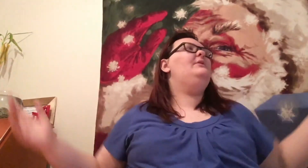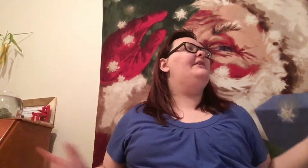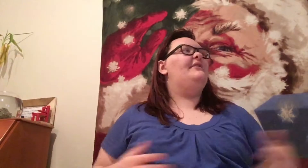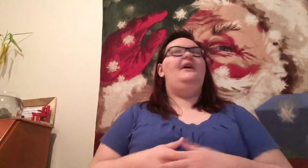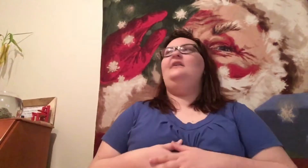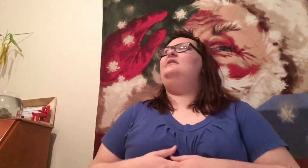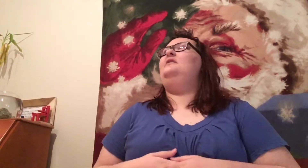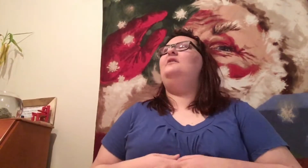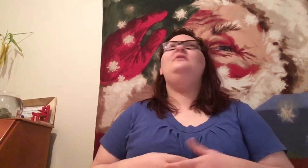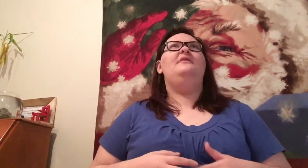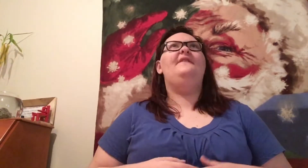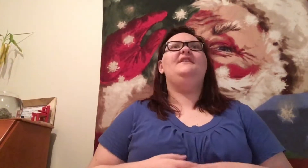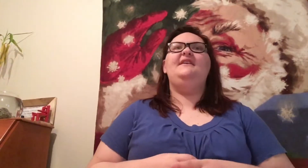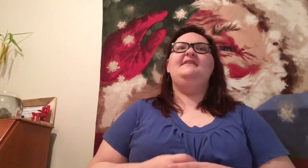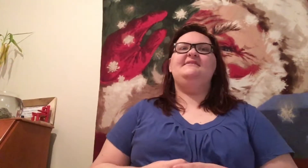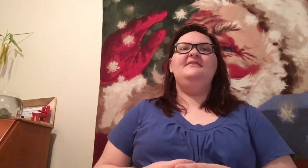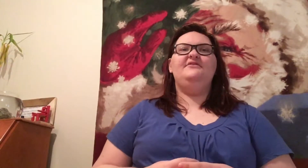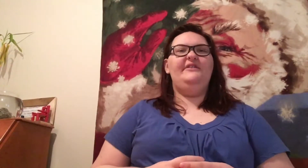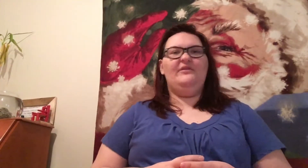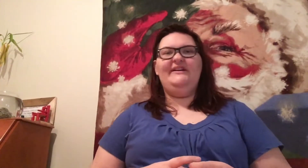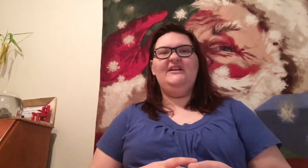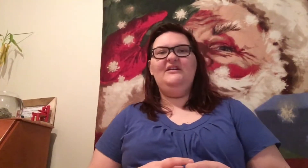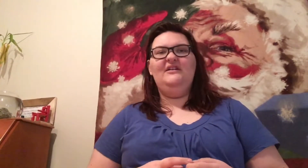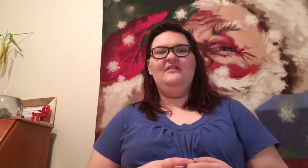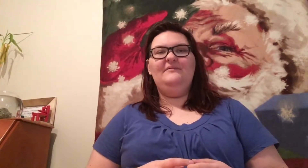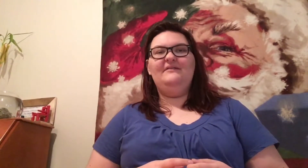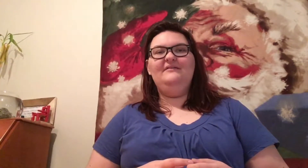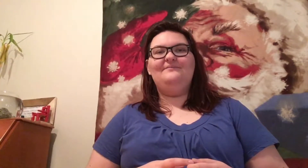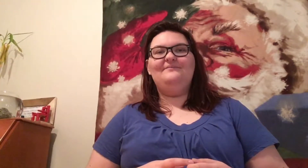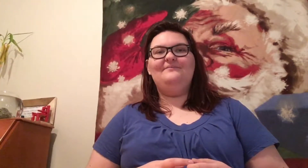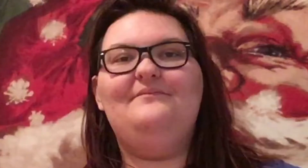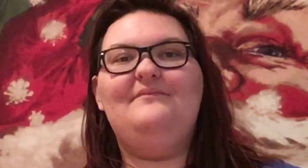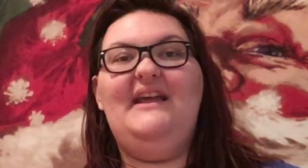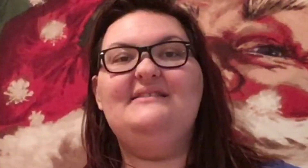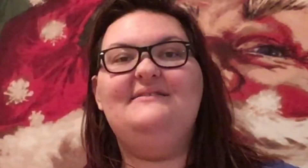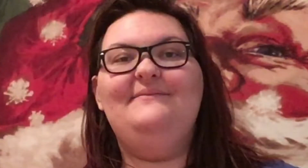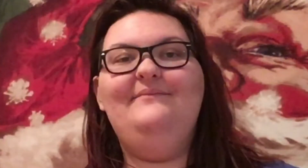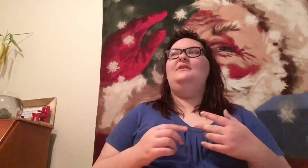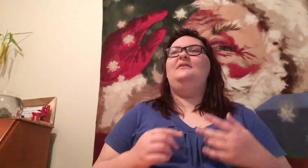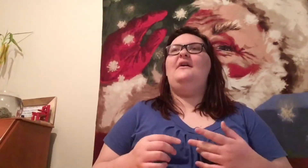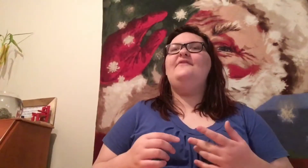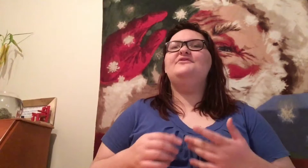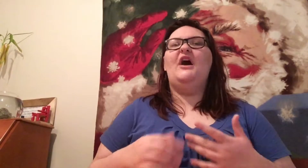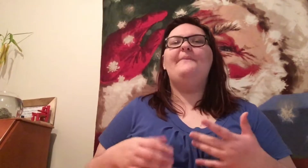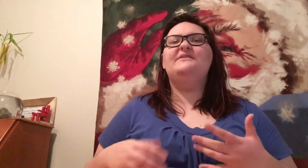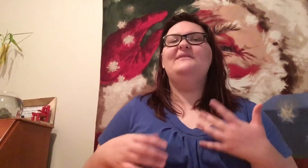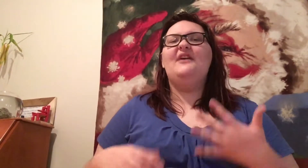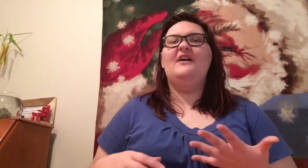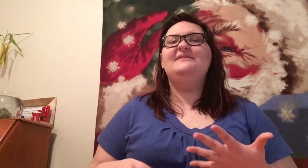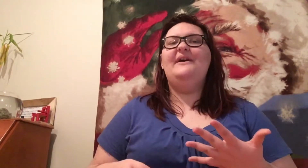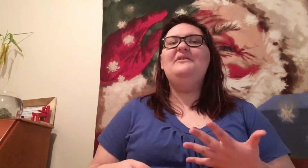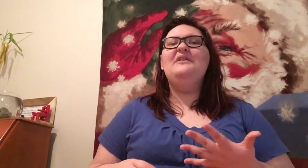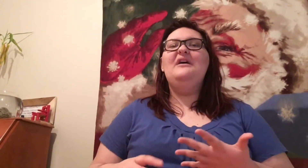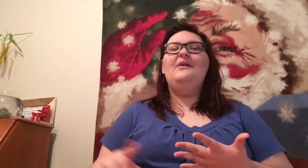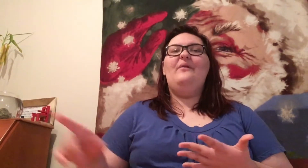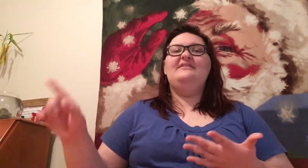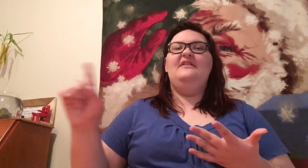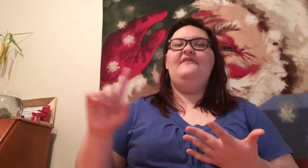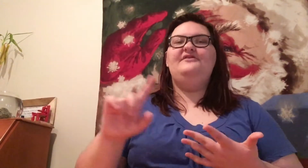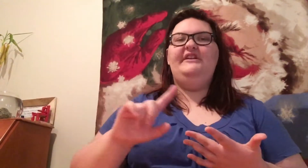work, huh? Oh, very nice. So you work here? Yes. Other topics we talked about. What do